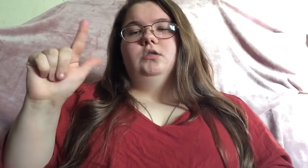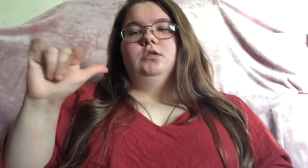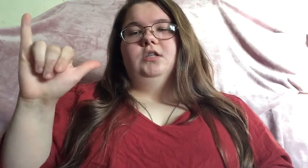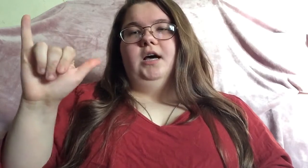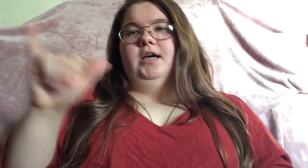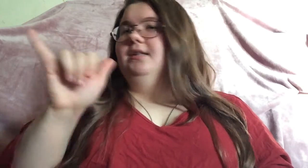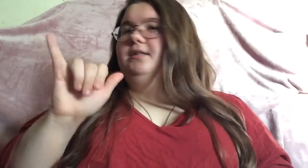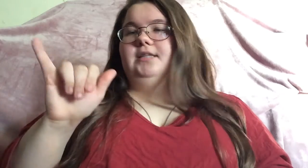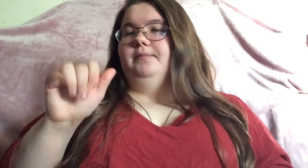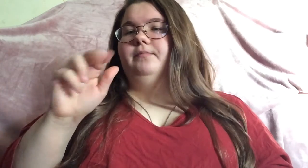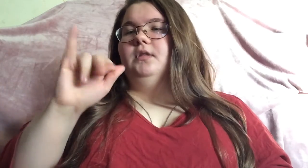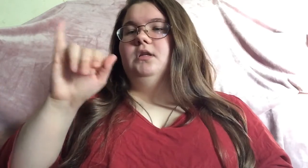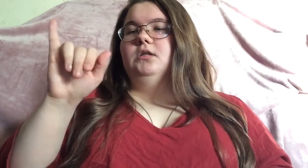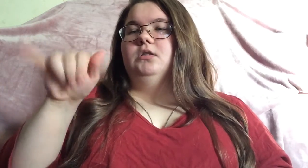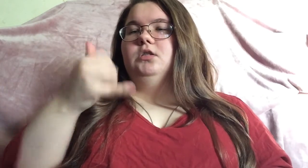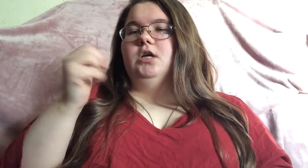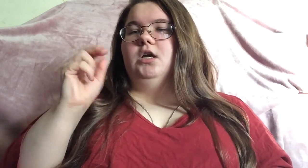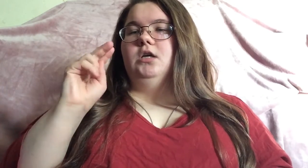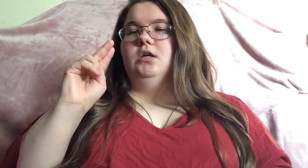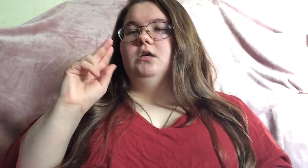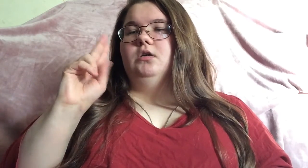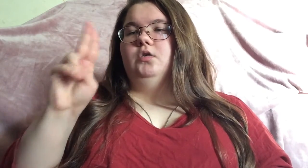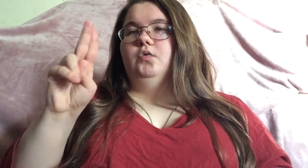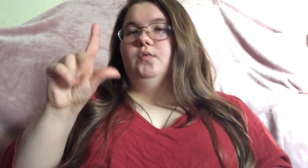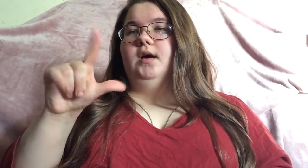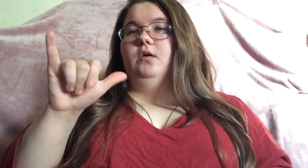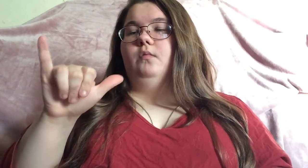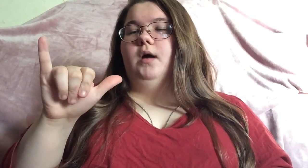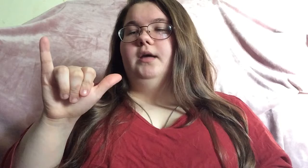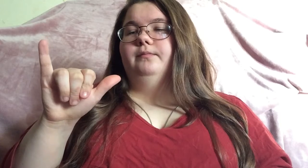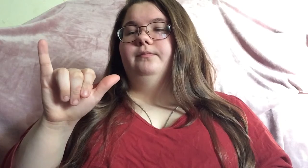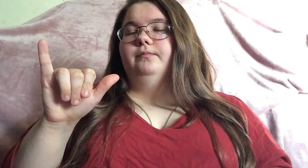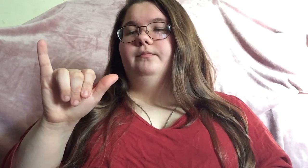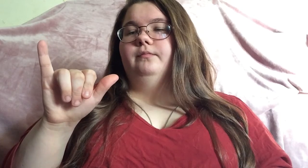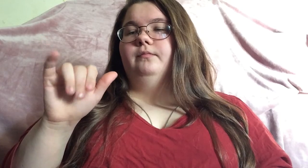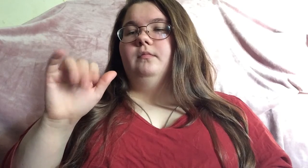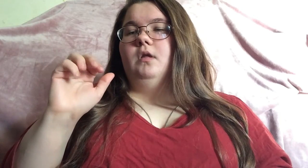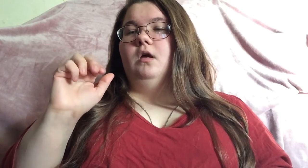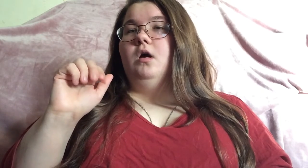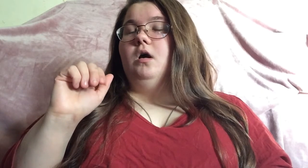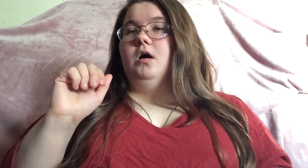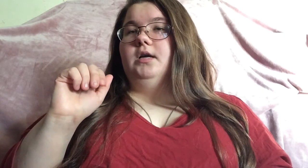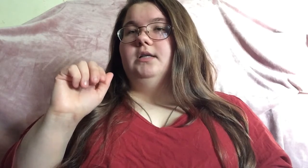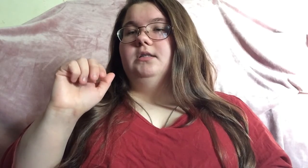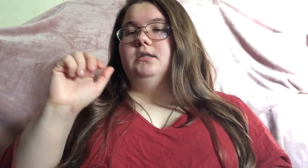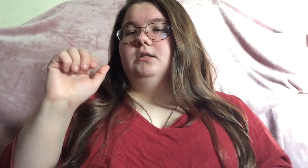july the same j-u-l-y august